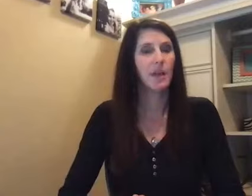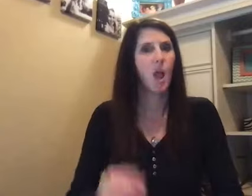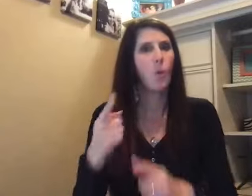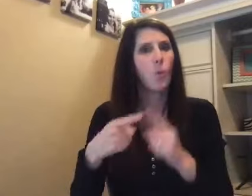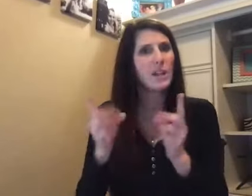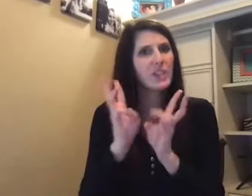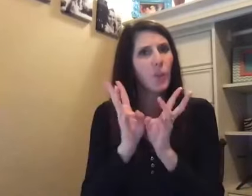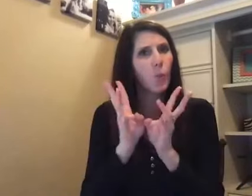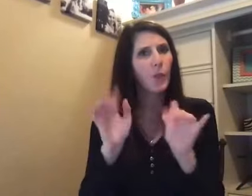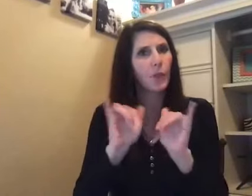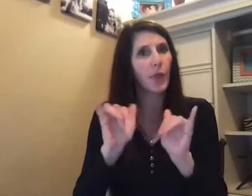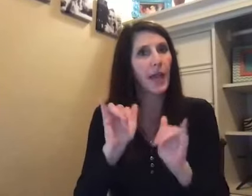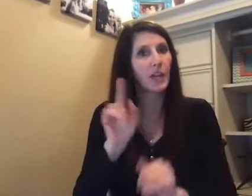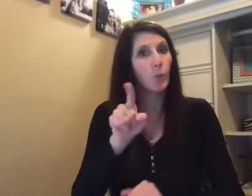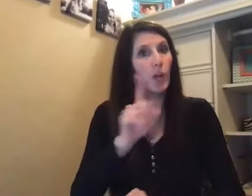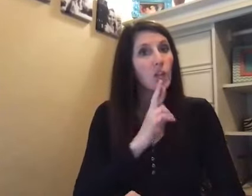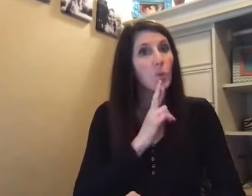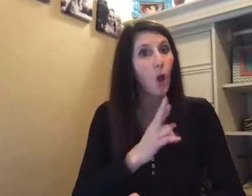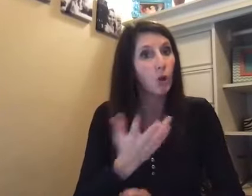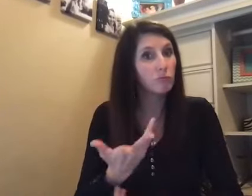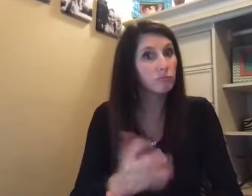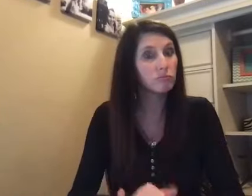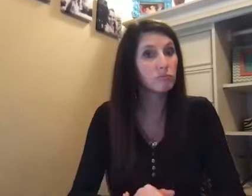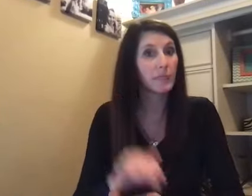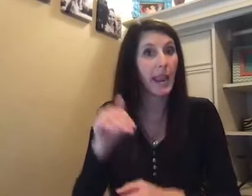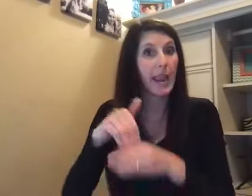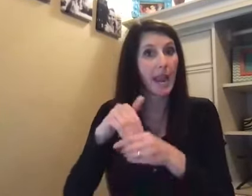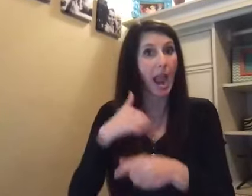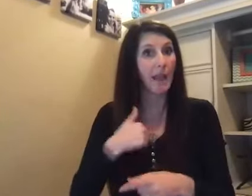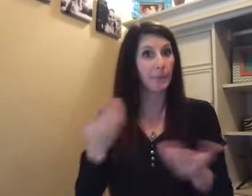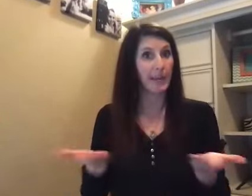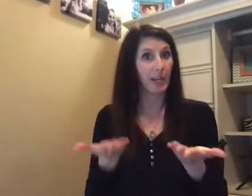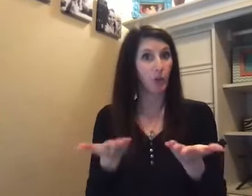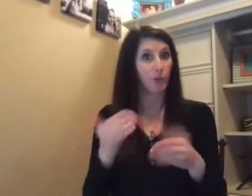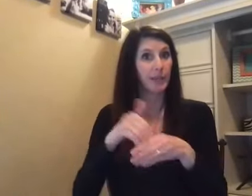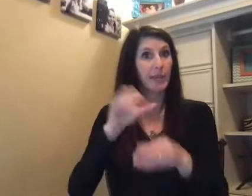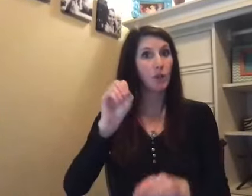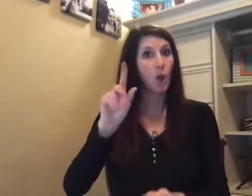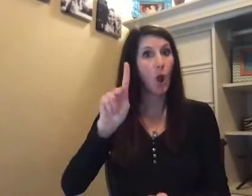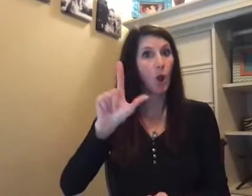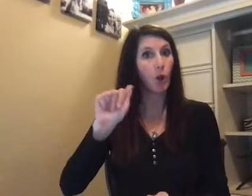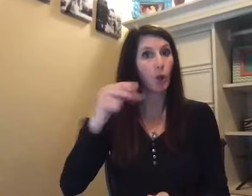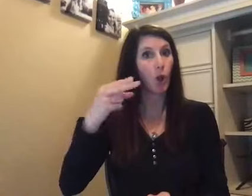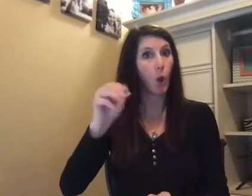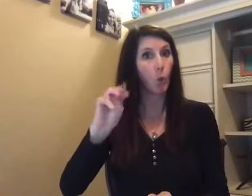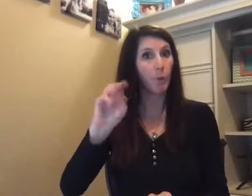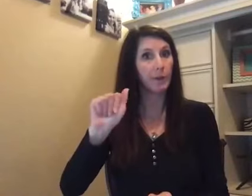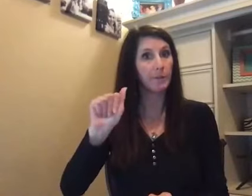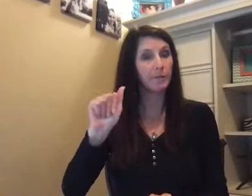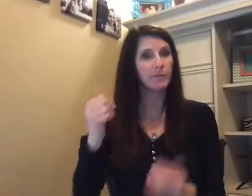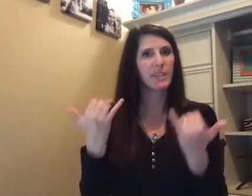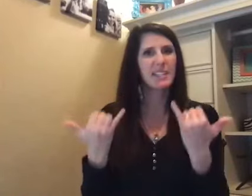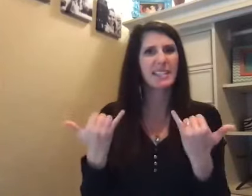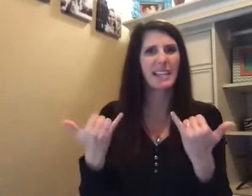What's the weather like when you are? Well, I'm here in Oklahoma today.